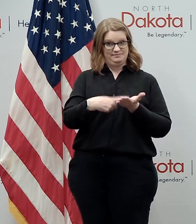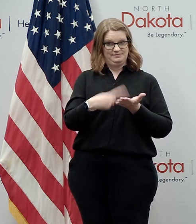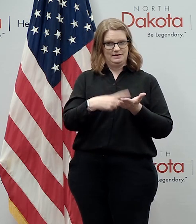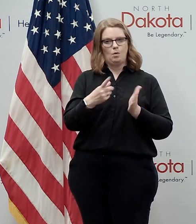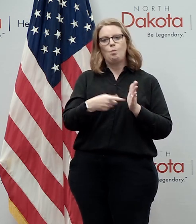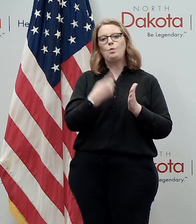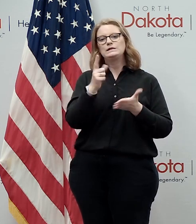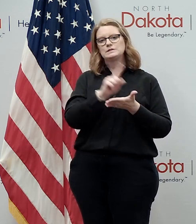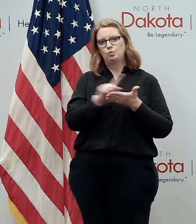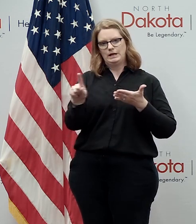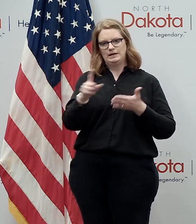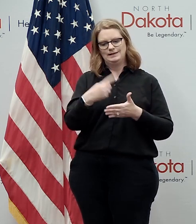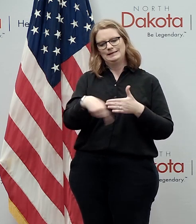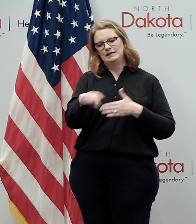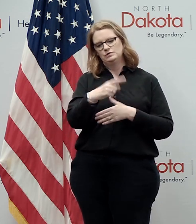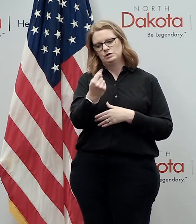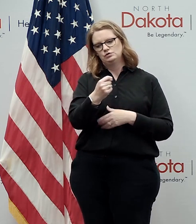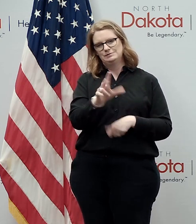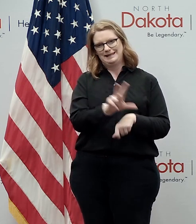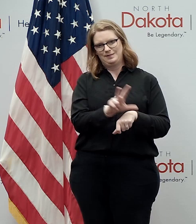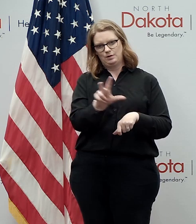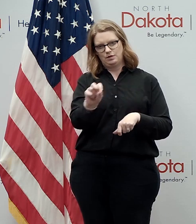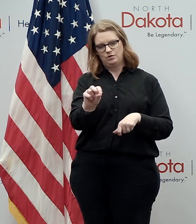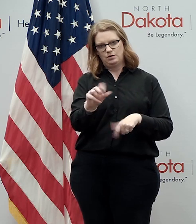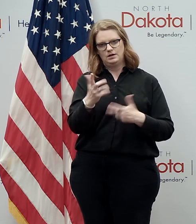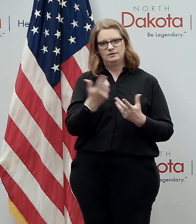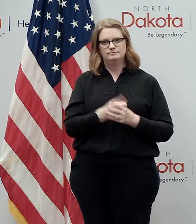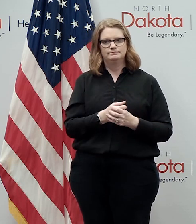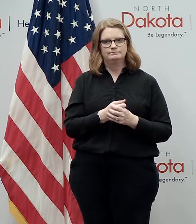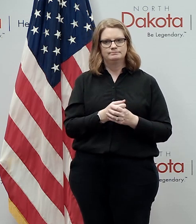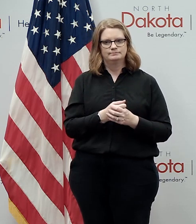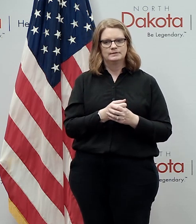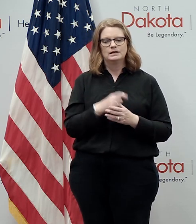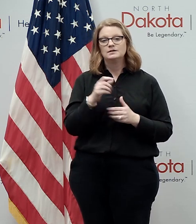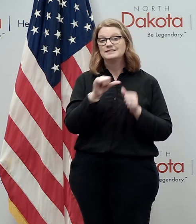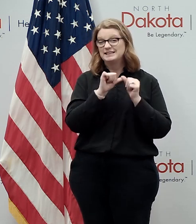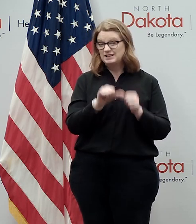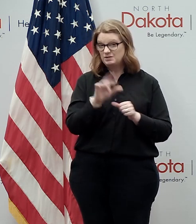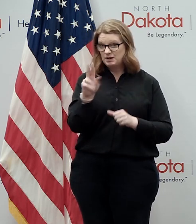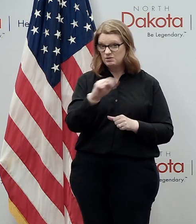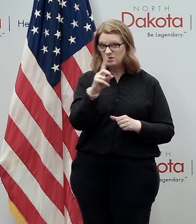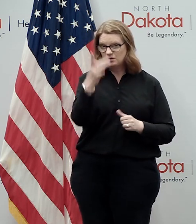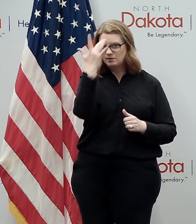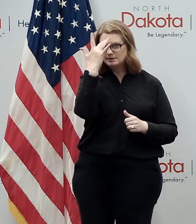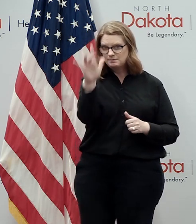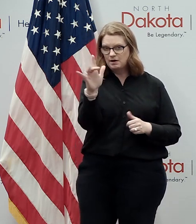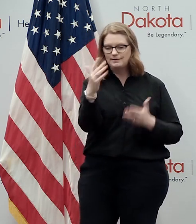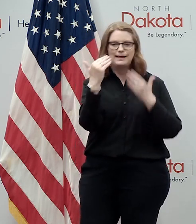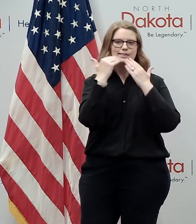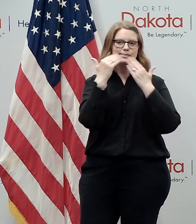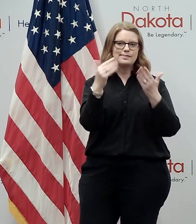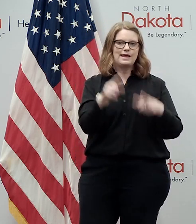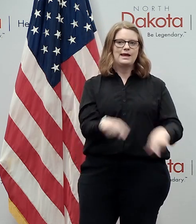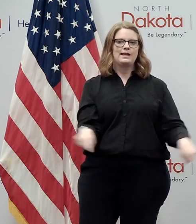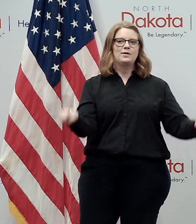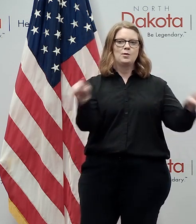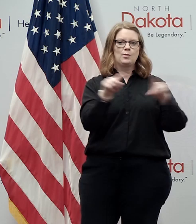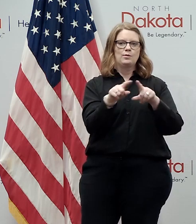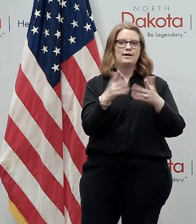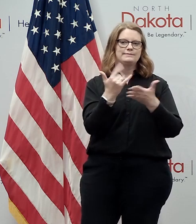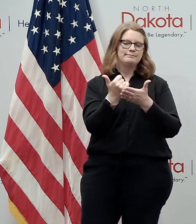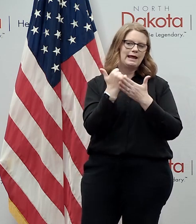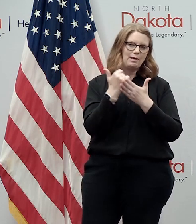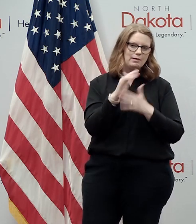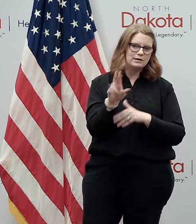once a week next tuesday at 3 30. until then uh remain north dakota smart thank you for what you're doing and your part in